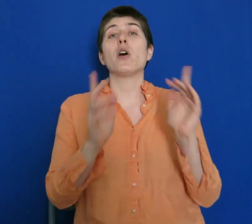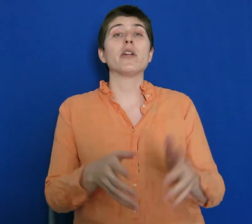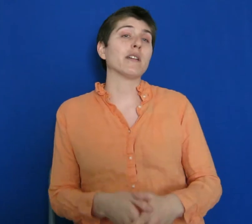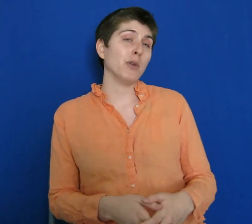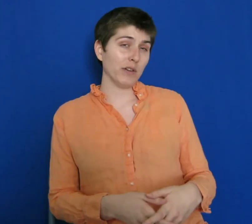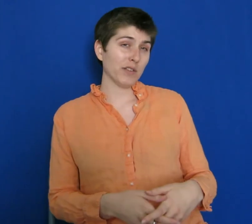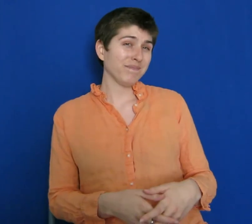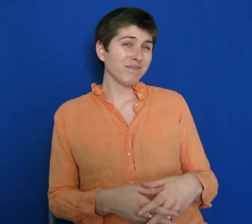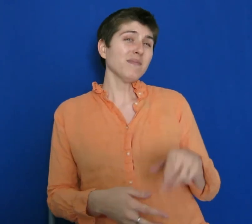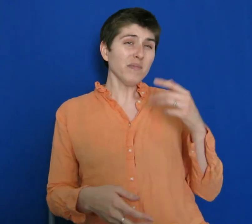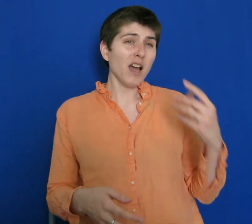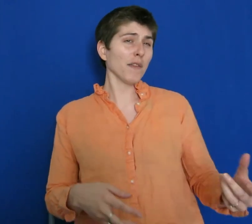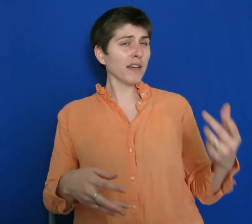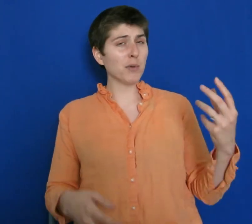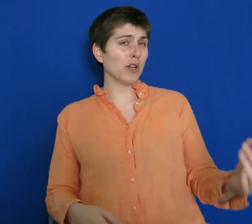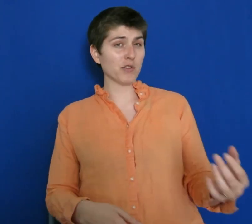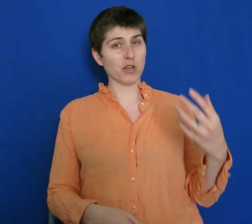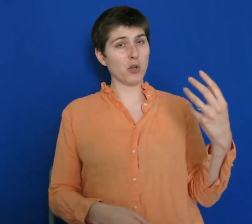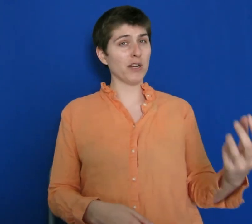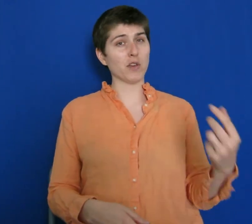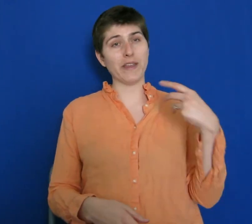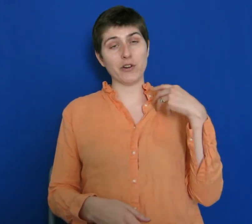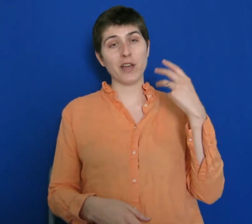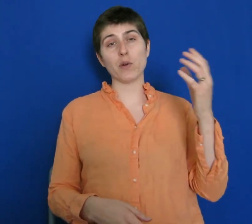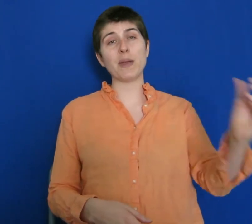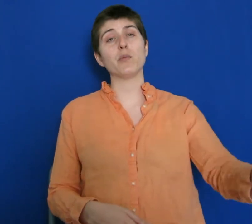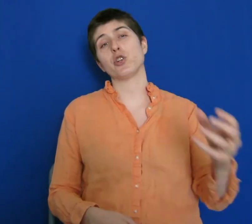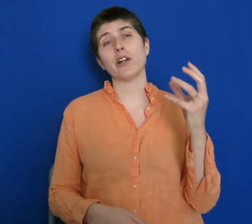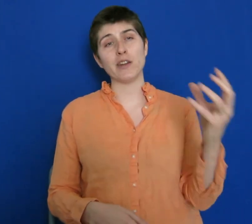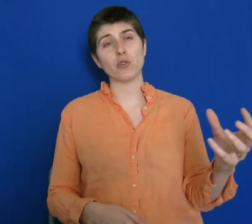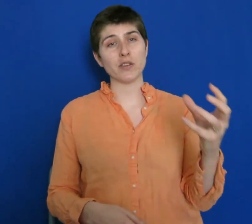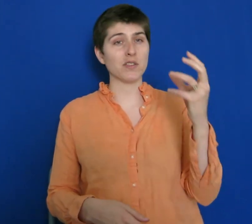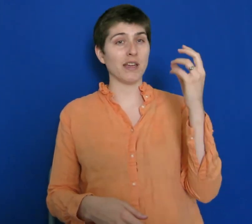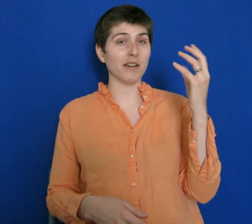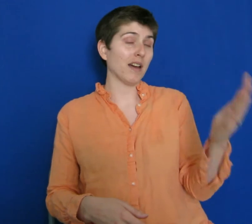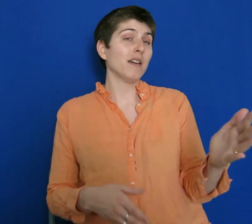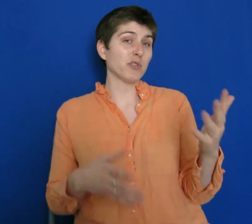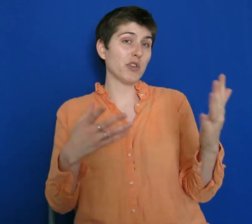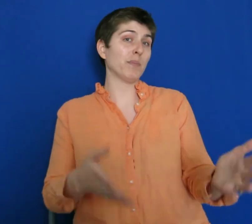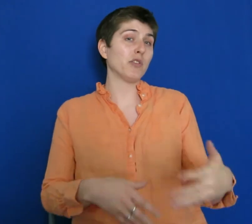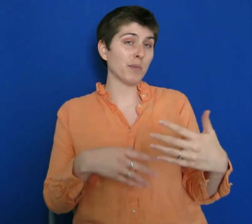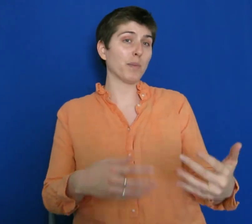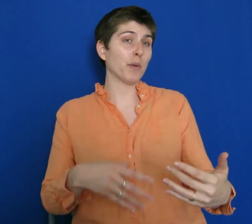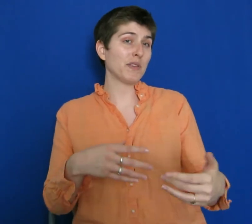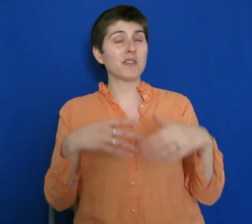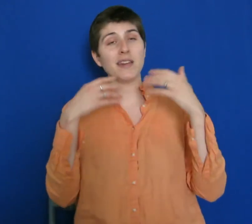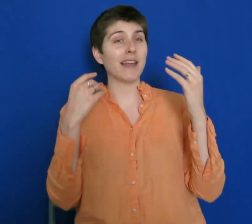Online Communities. Online Communities are communities on the internet where people with shared interests and similar purposes can engage